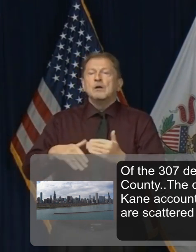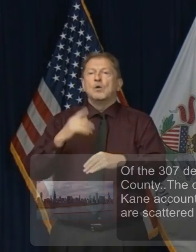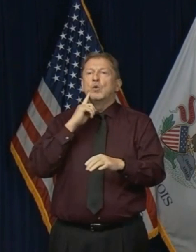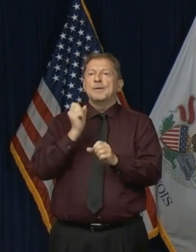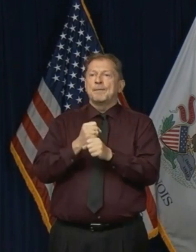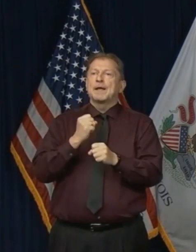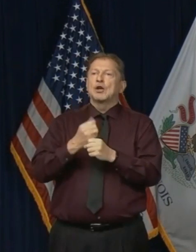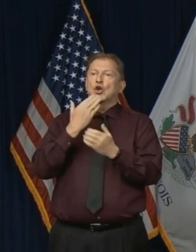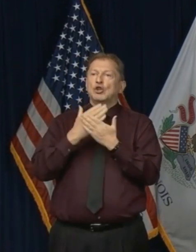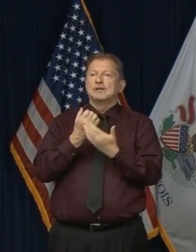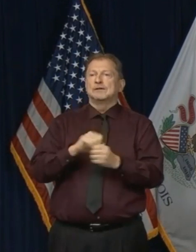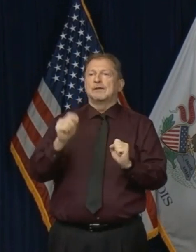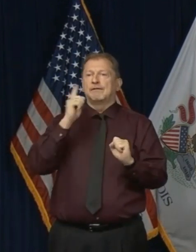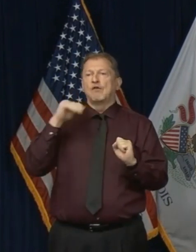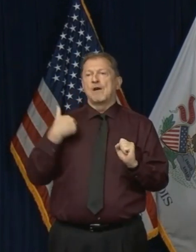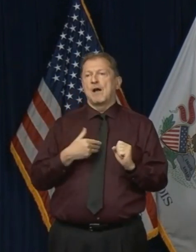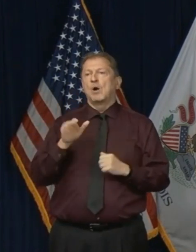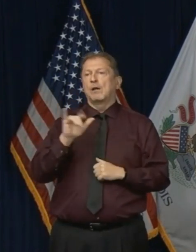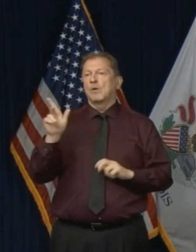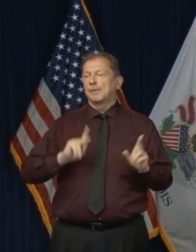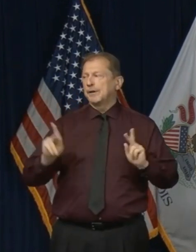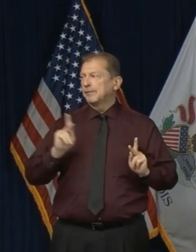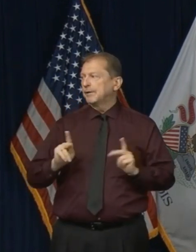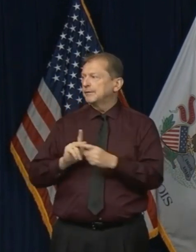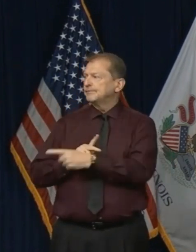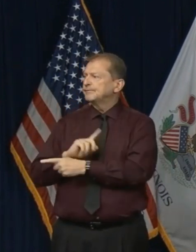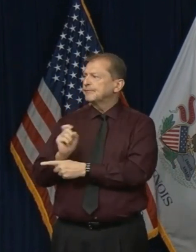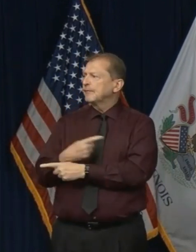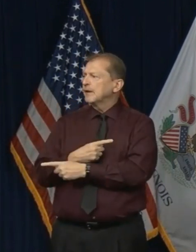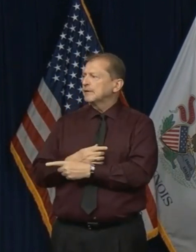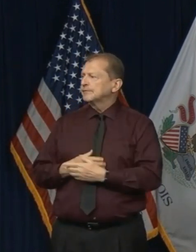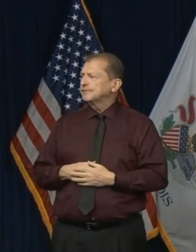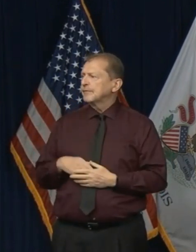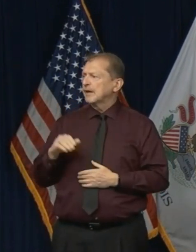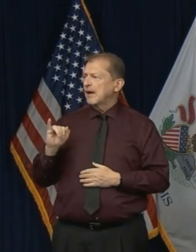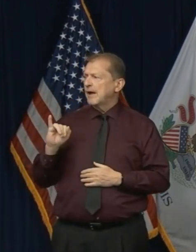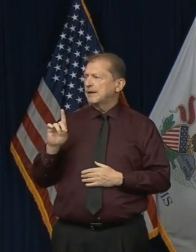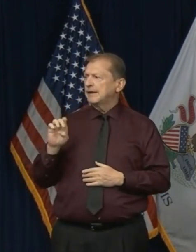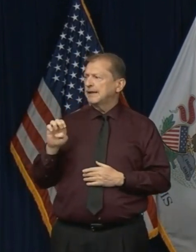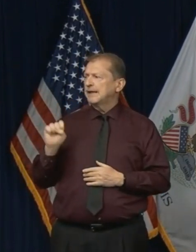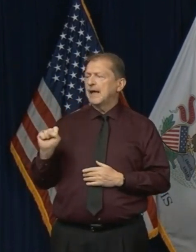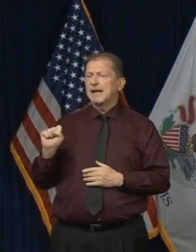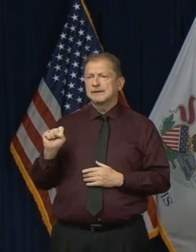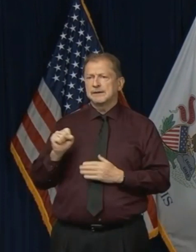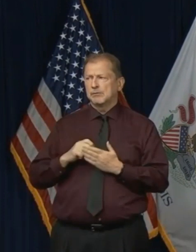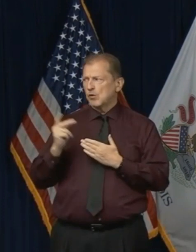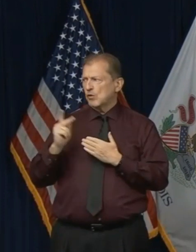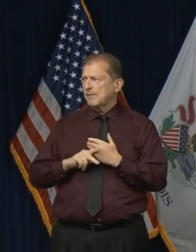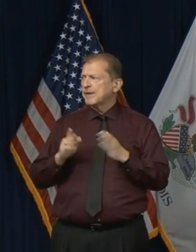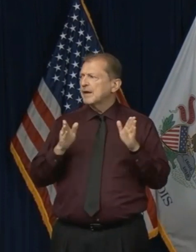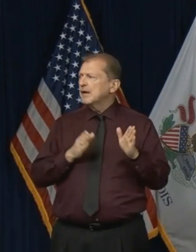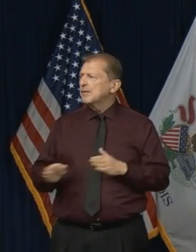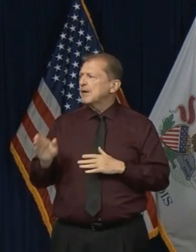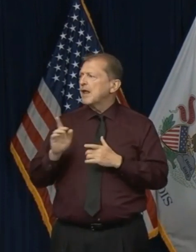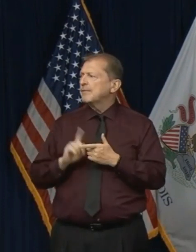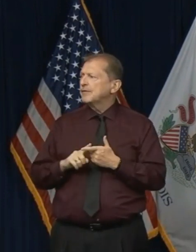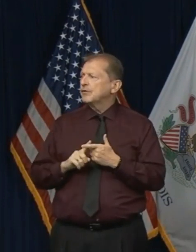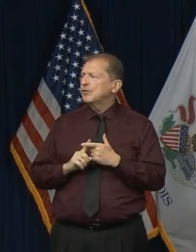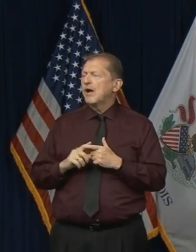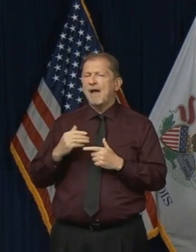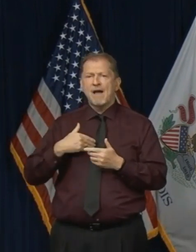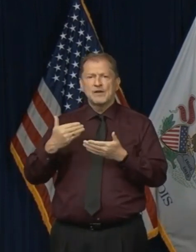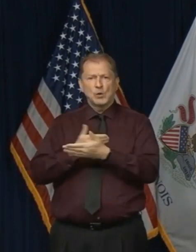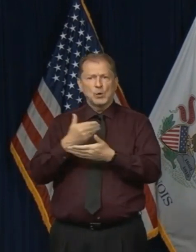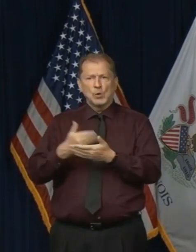good results for the state of Illinois. Regarding the IDES program, are there plans for a loan to fill up the fund or impose new